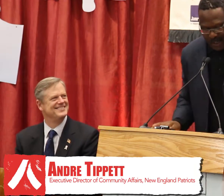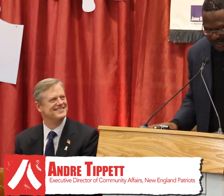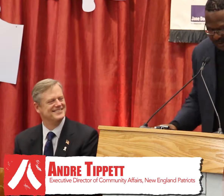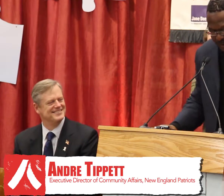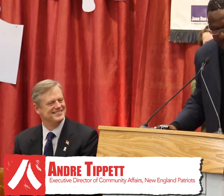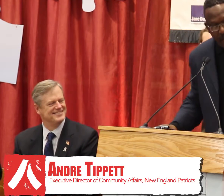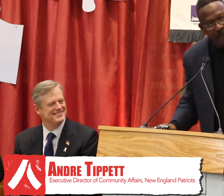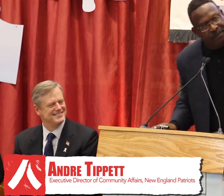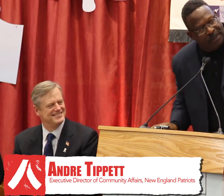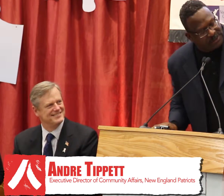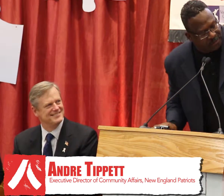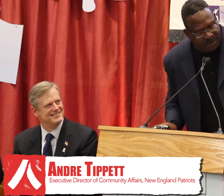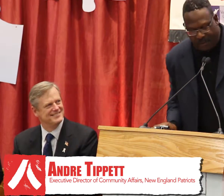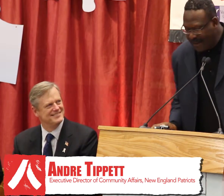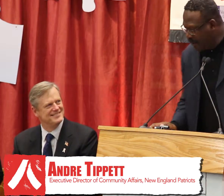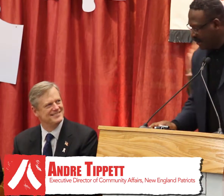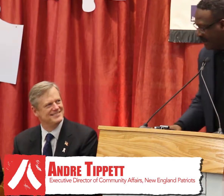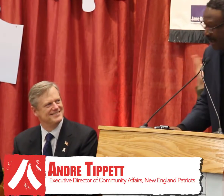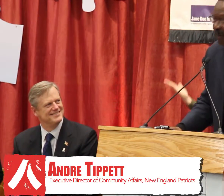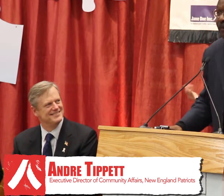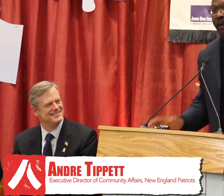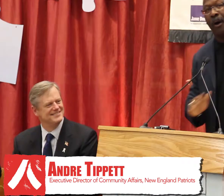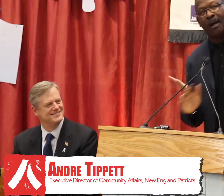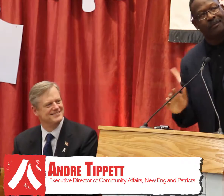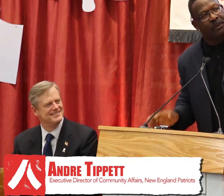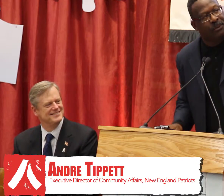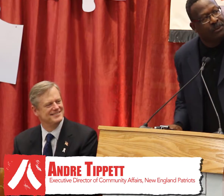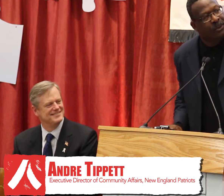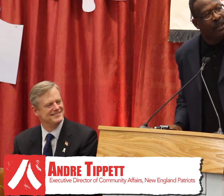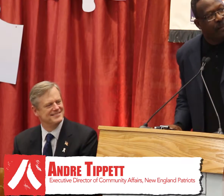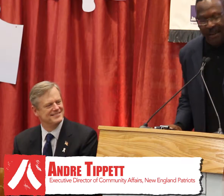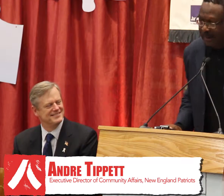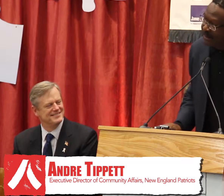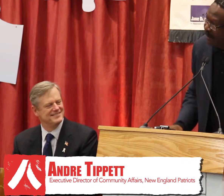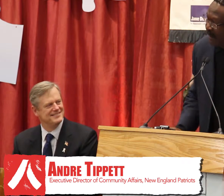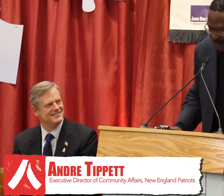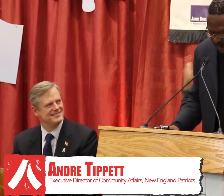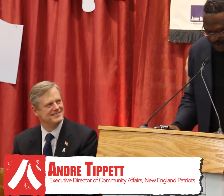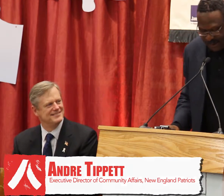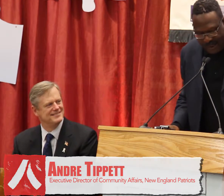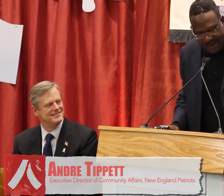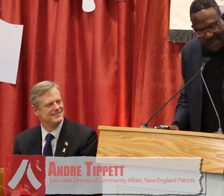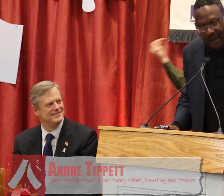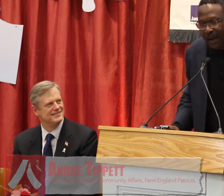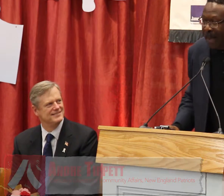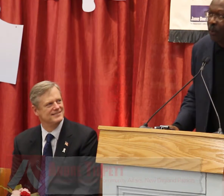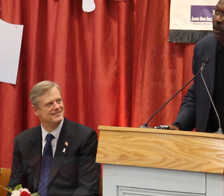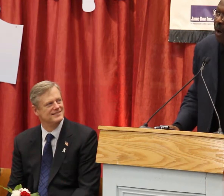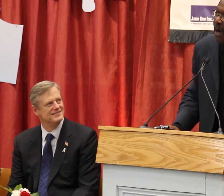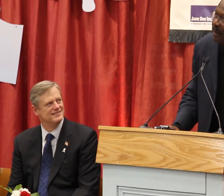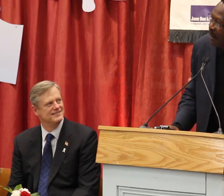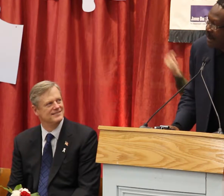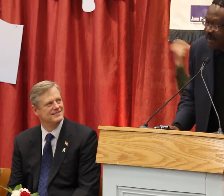Thank you, guys. And it is a pleasure to be here with everyone today. I want to thank all of you in attendance today. It says a lot